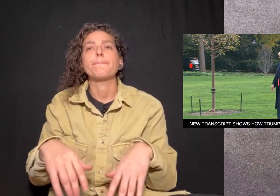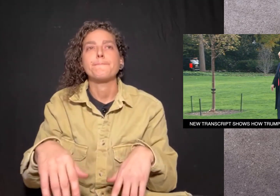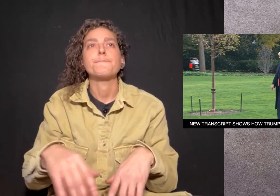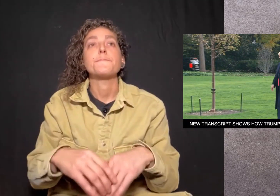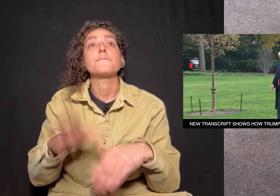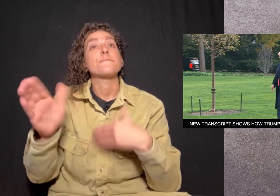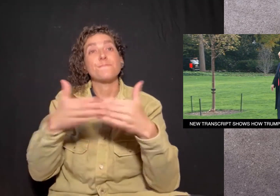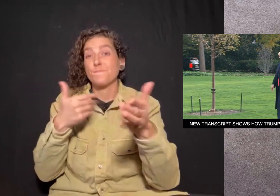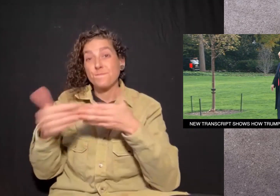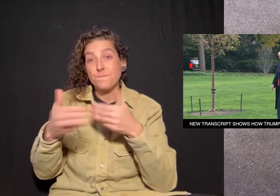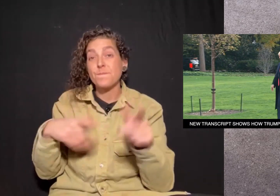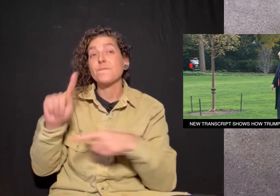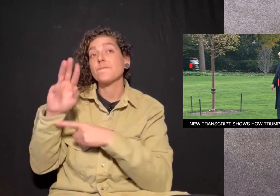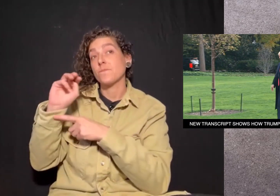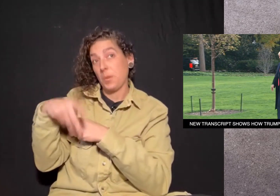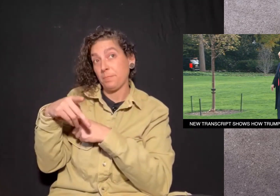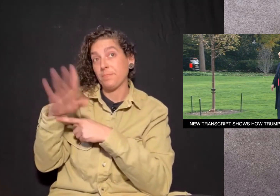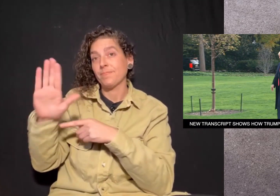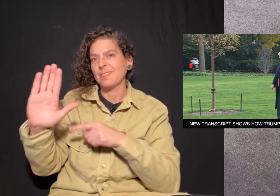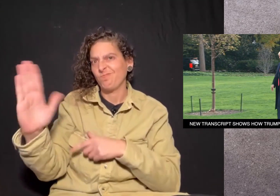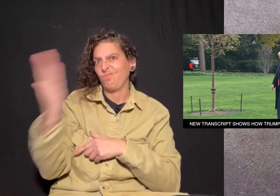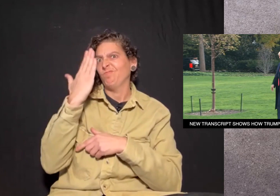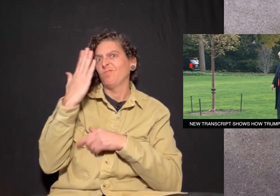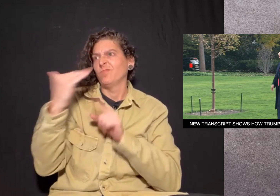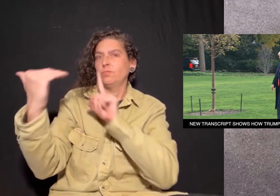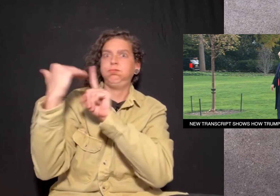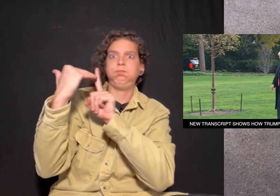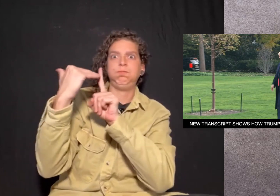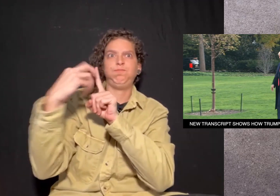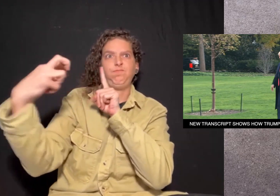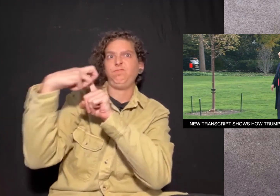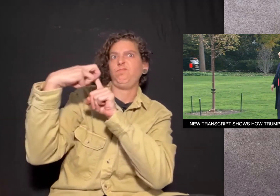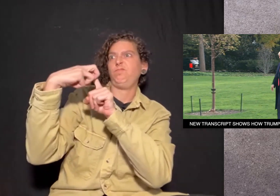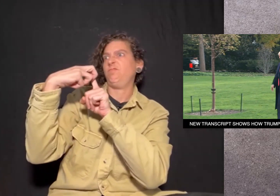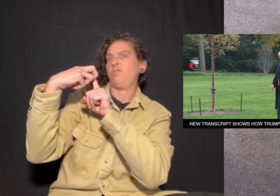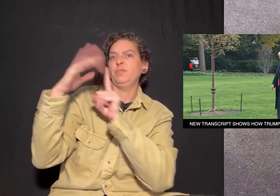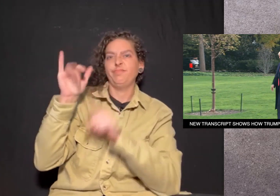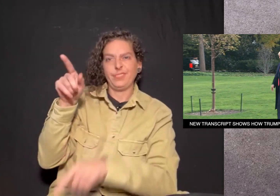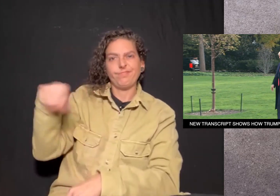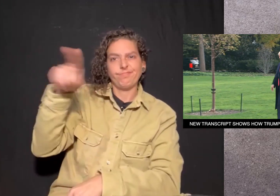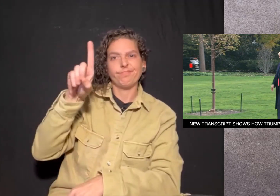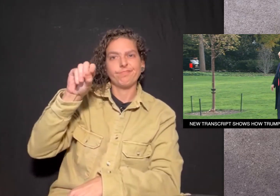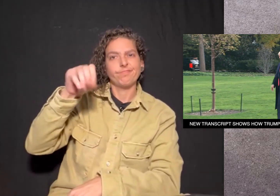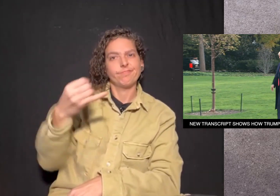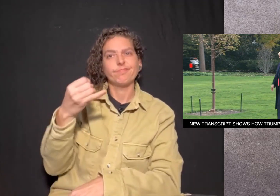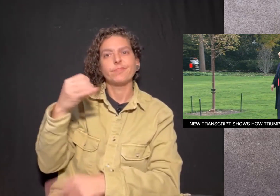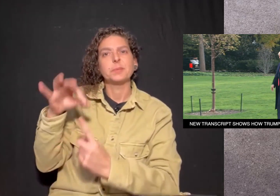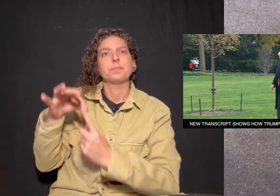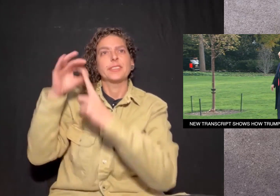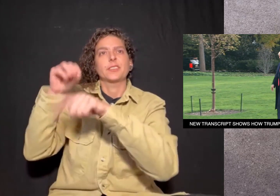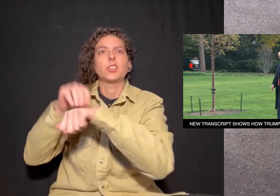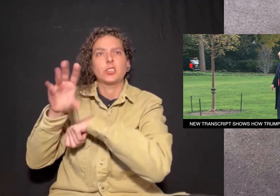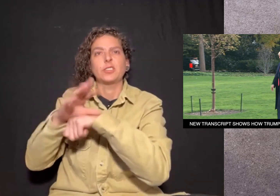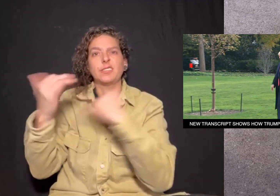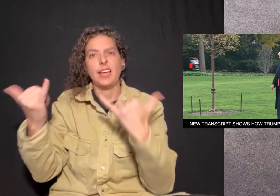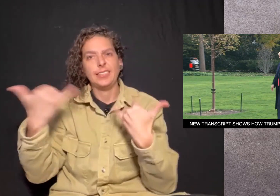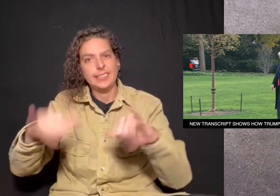Even though Trump faces scrutiny from DOJ special counsel